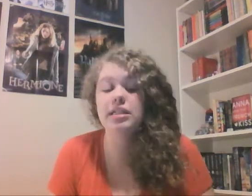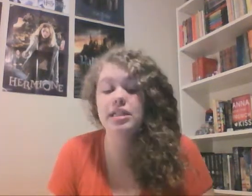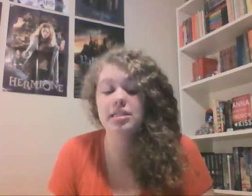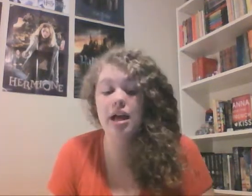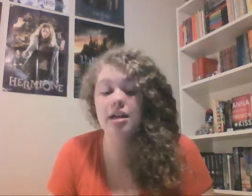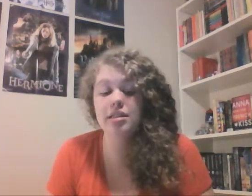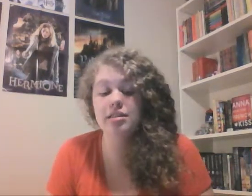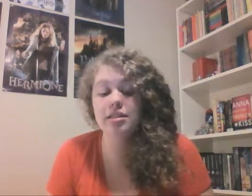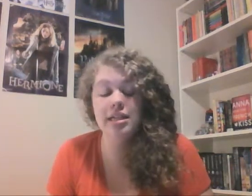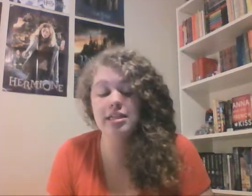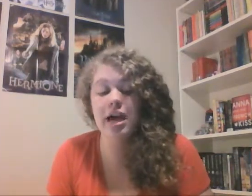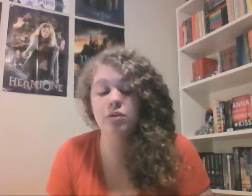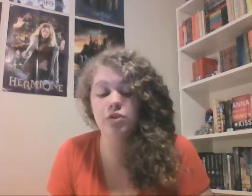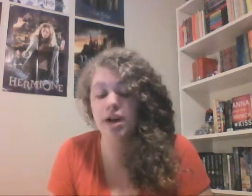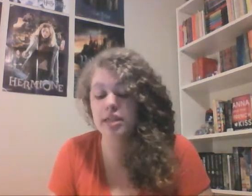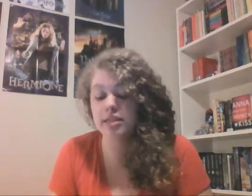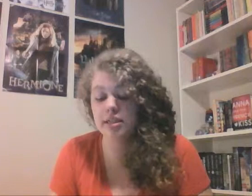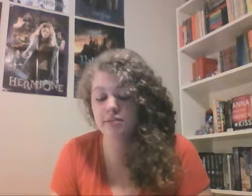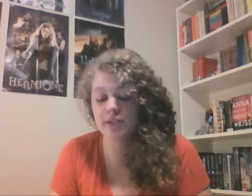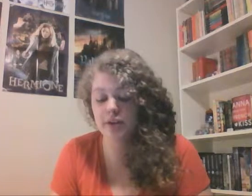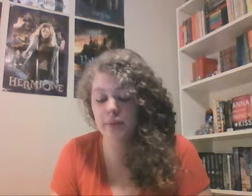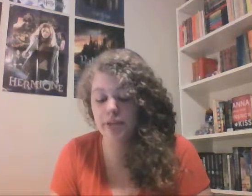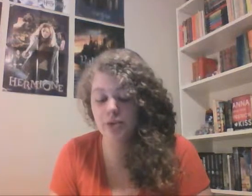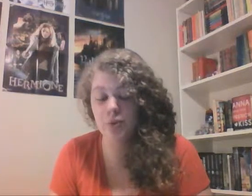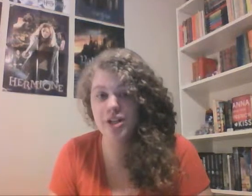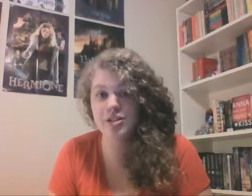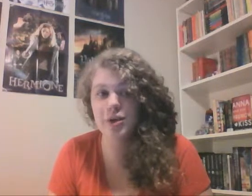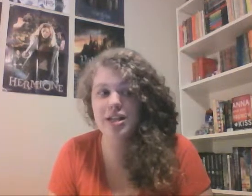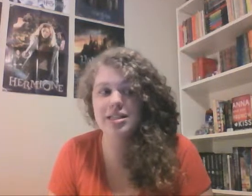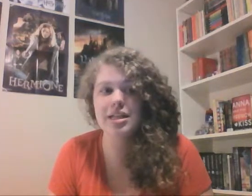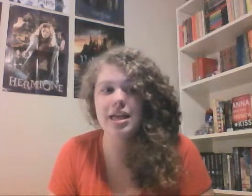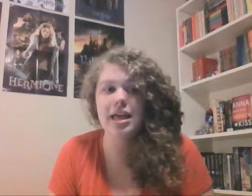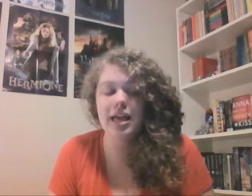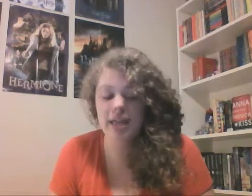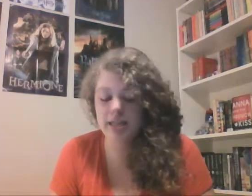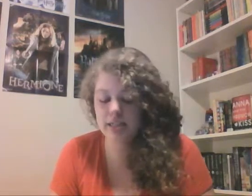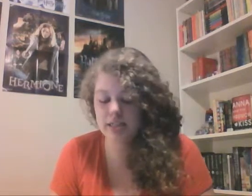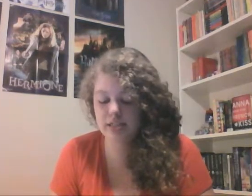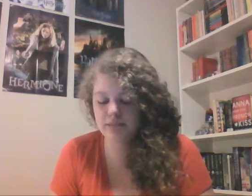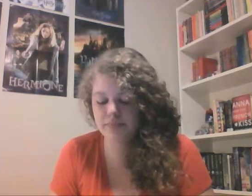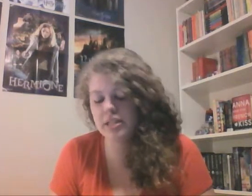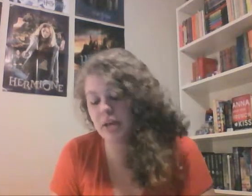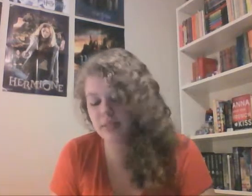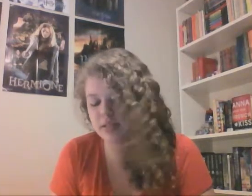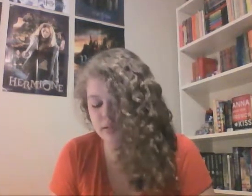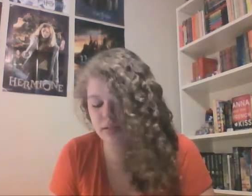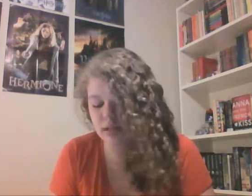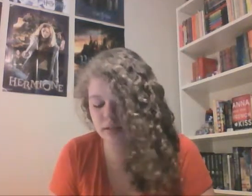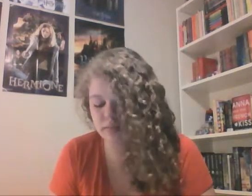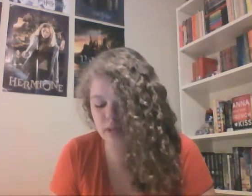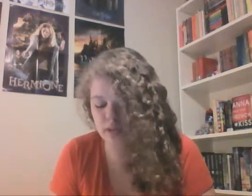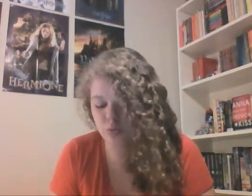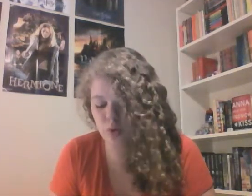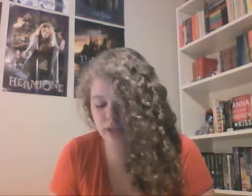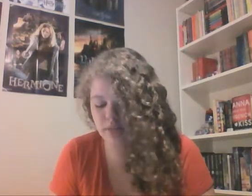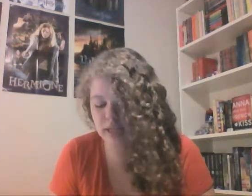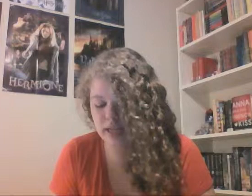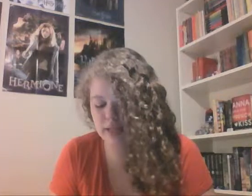he's he's out trying to figure out what the noise was and Simon's there as well and